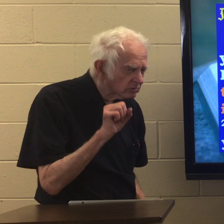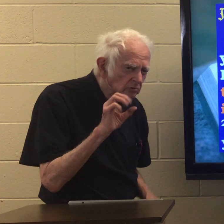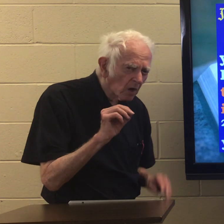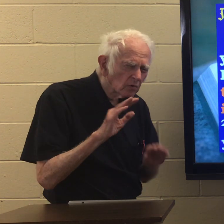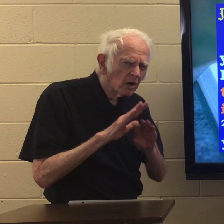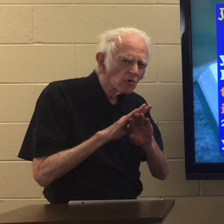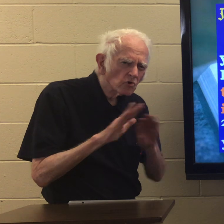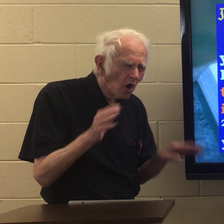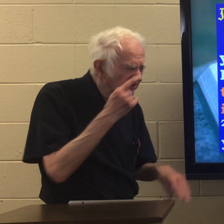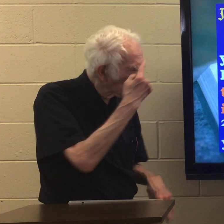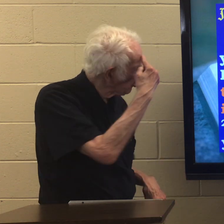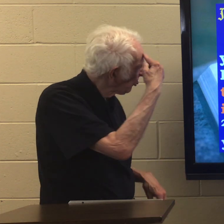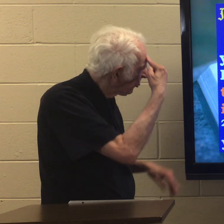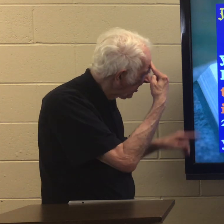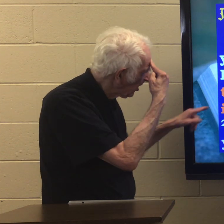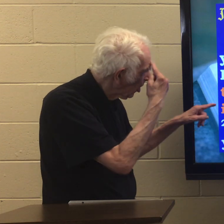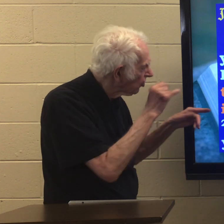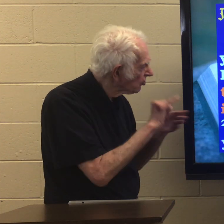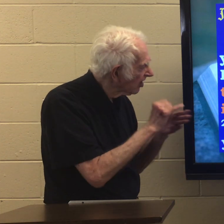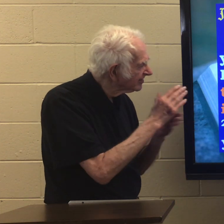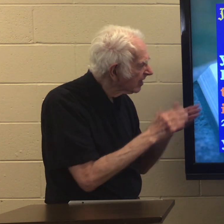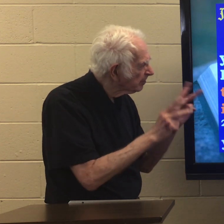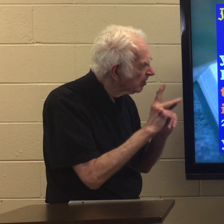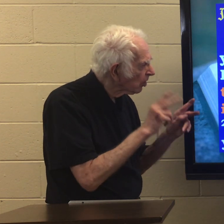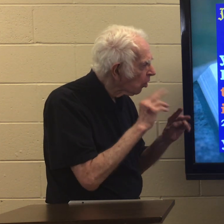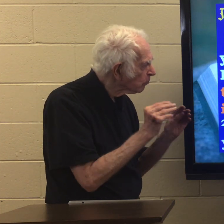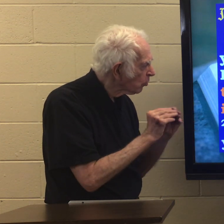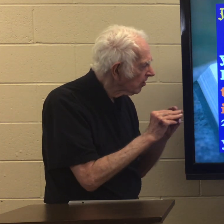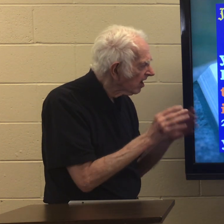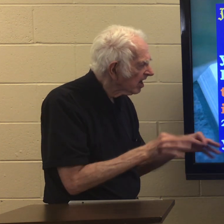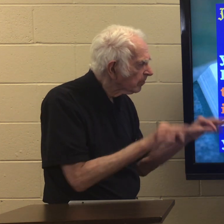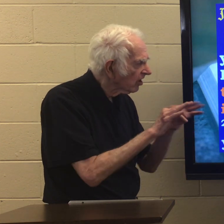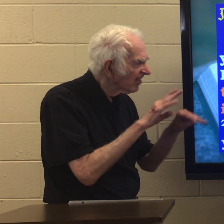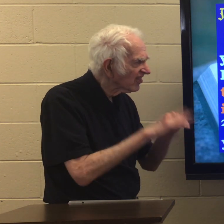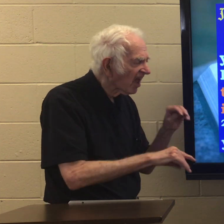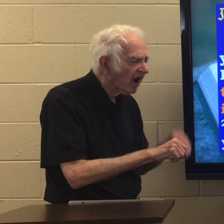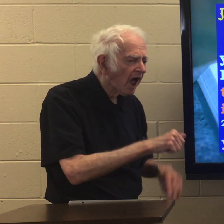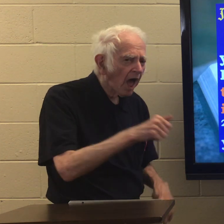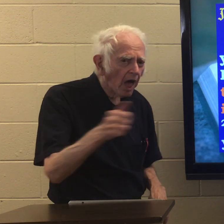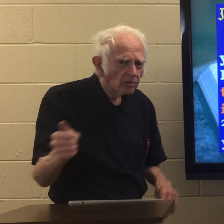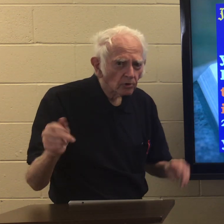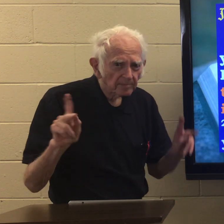so don't think that some people are more important than other people.